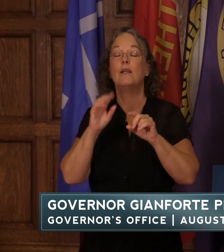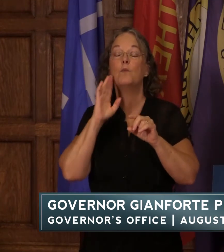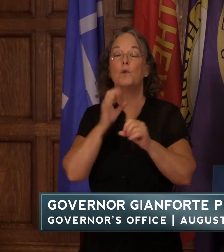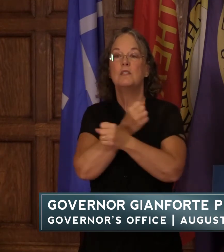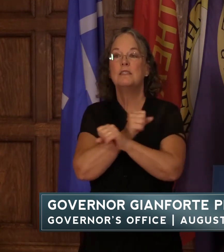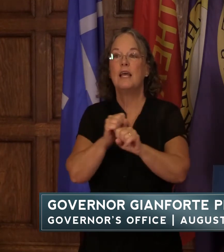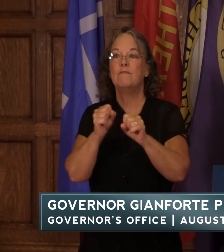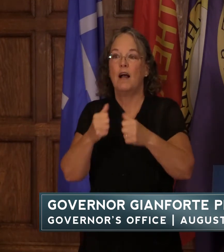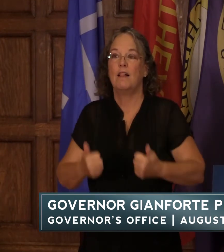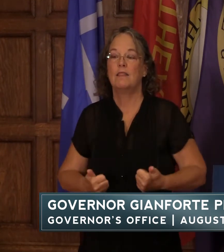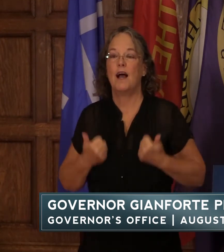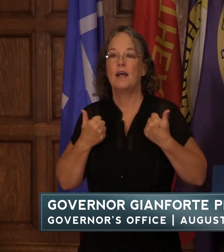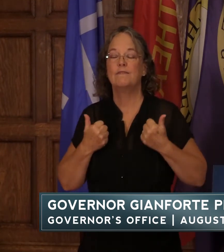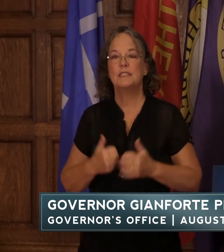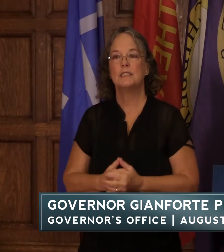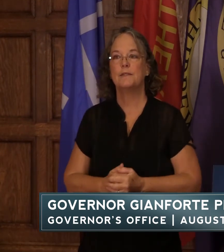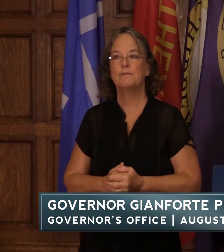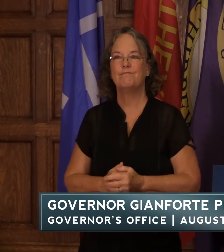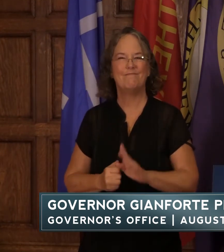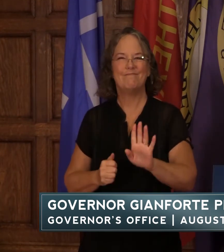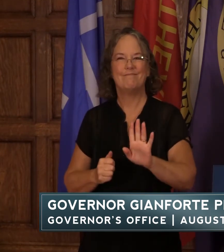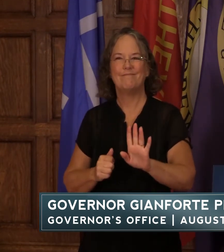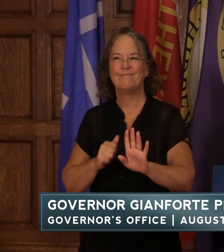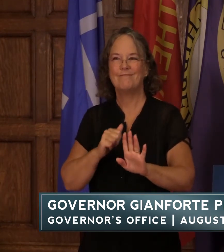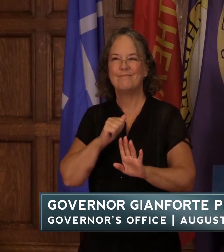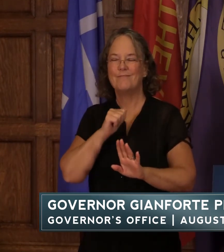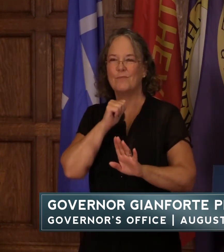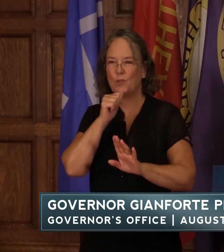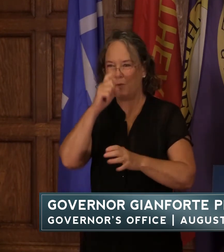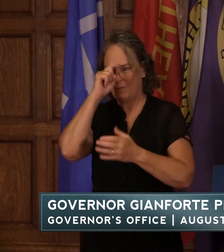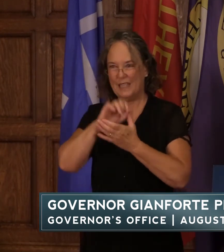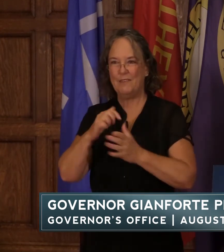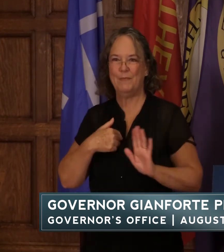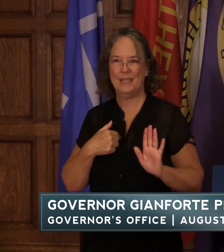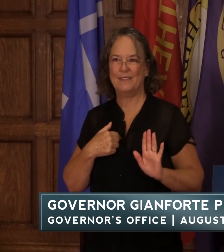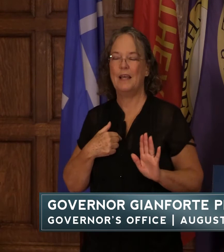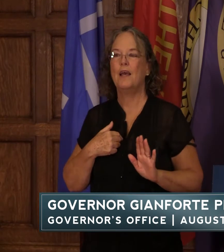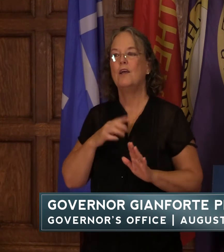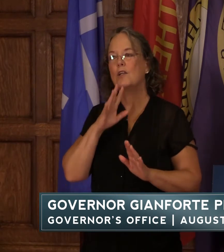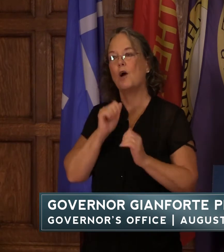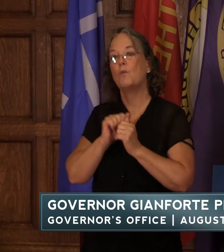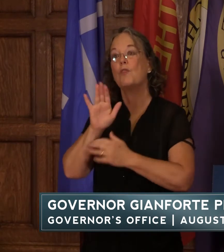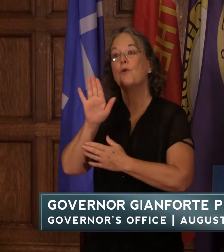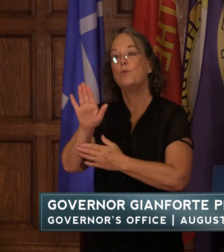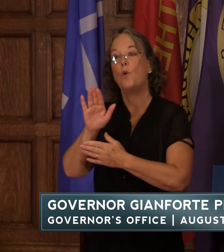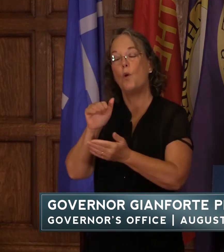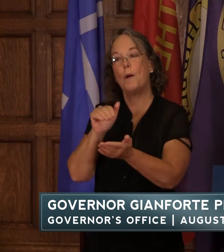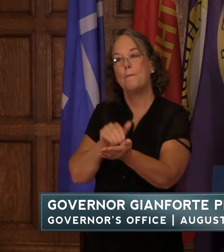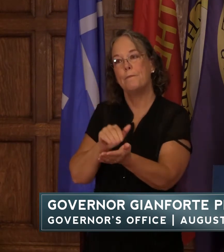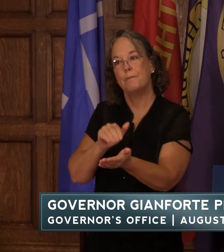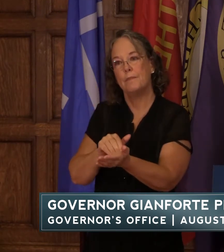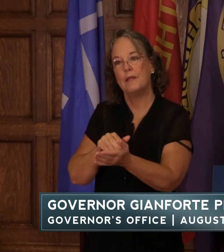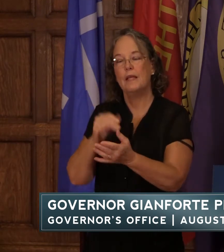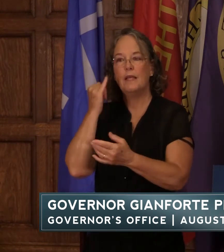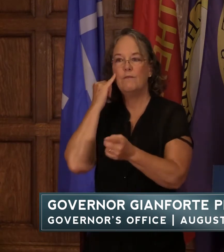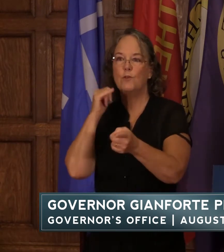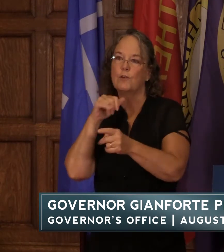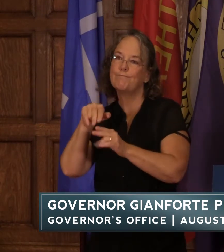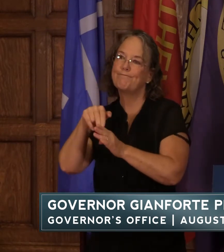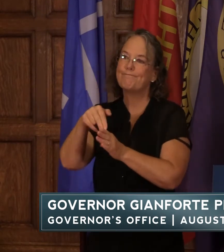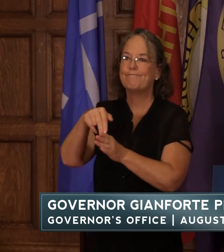but again don't take my word for it talk to your medical provider if you're unsure about getting one